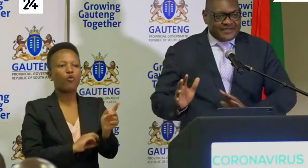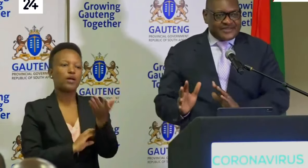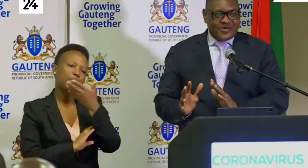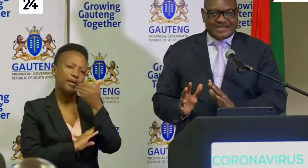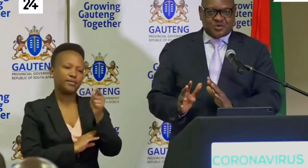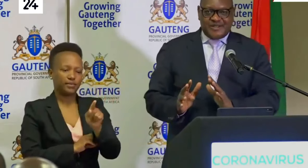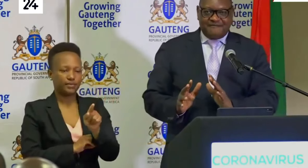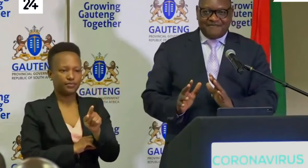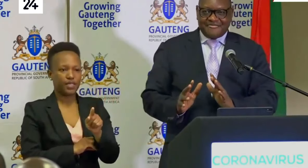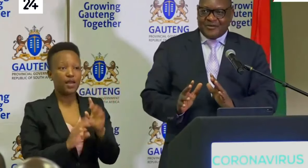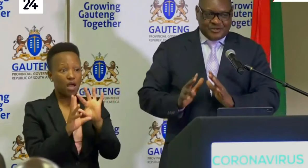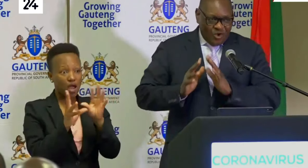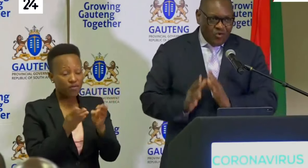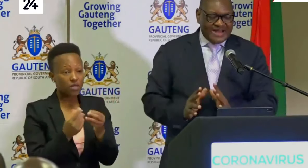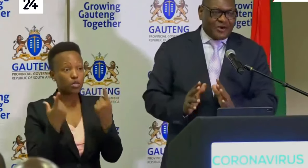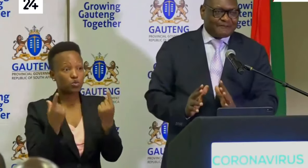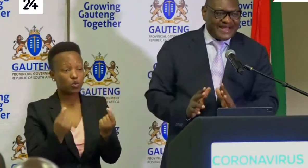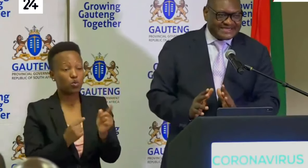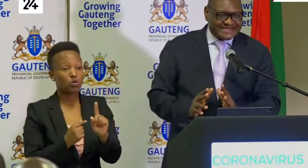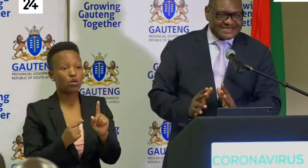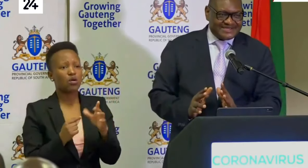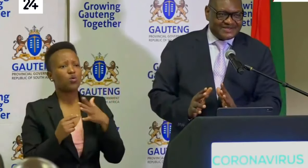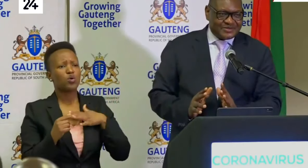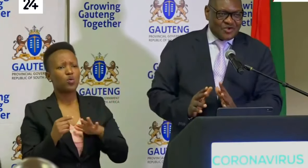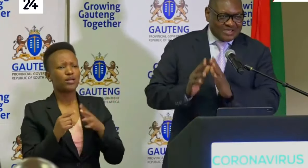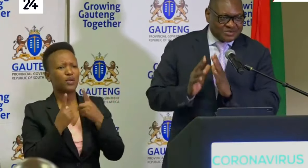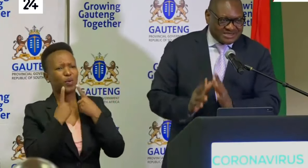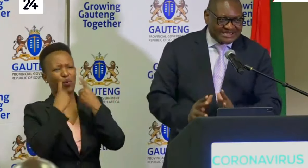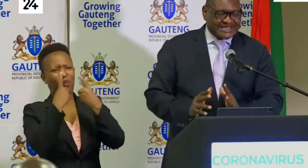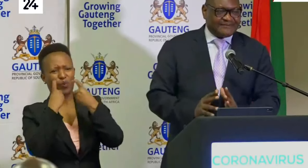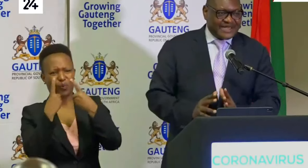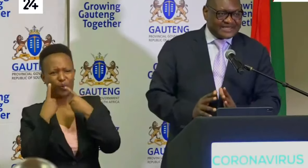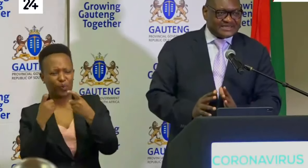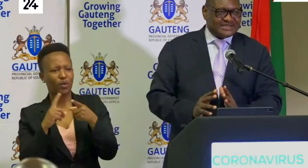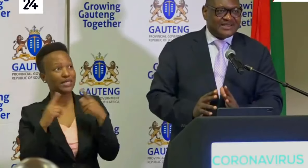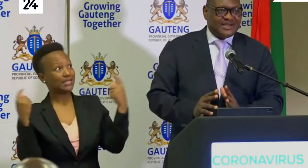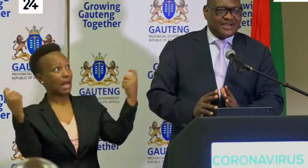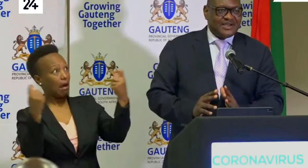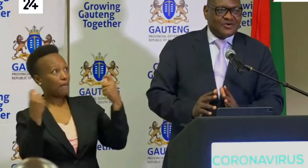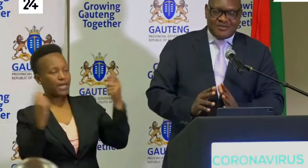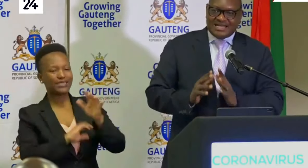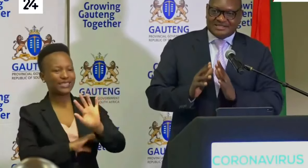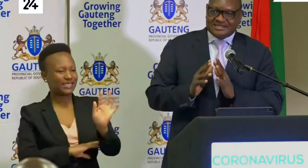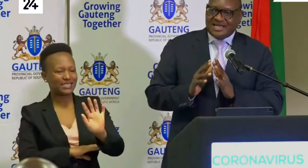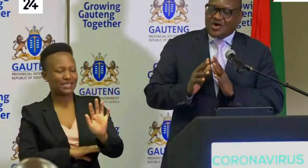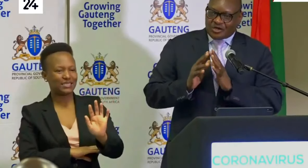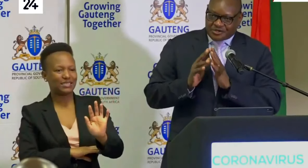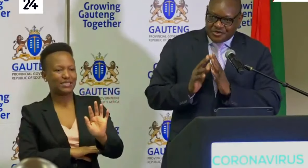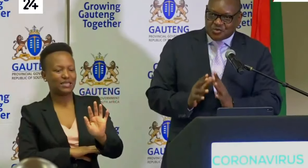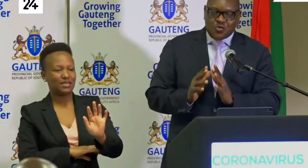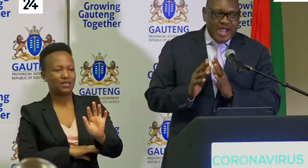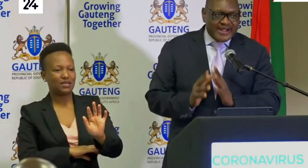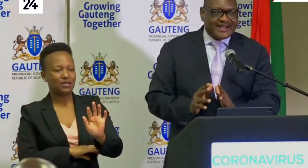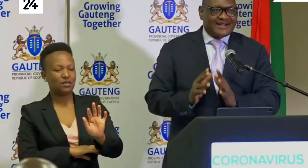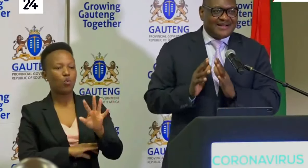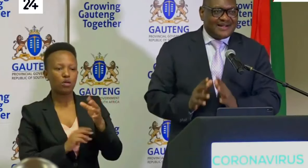everything we are doing, we don't want complacency, we don't want to start celebrating, we must continue